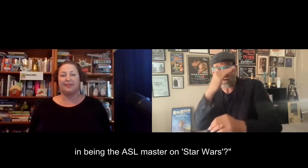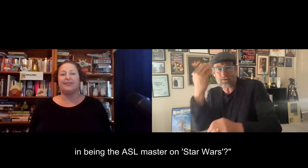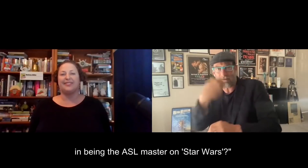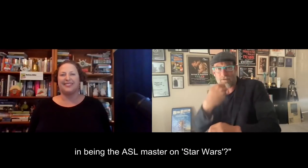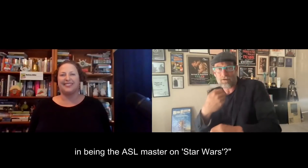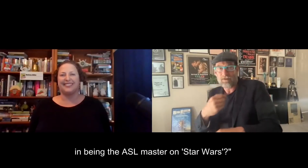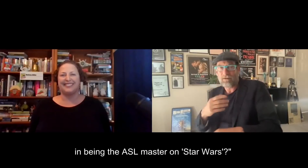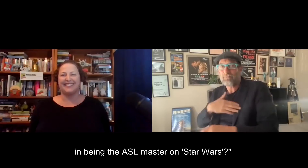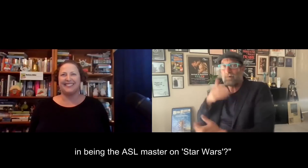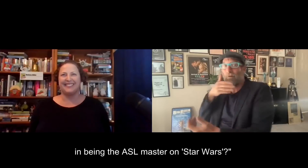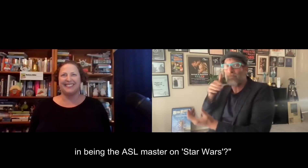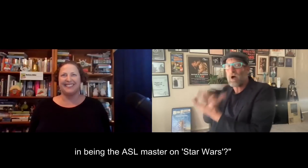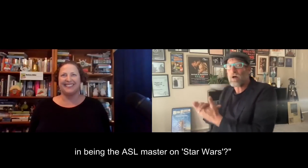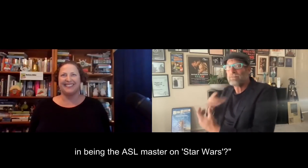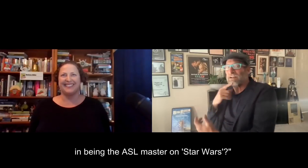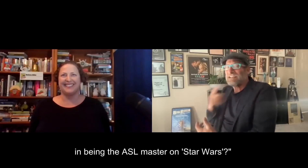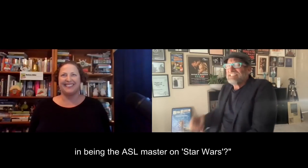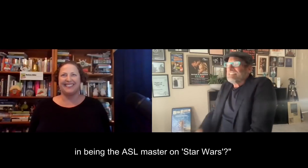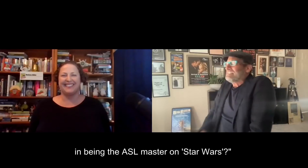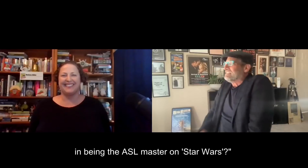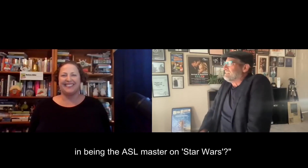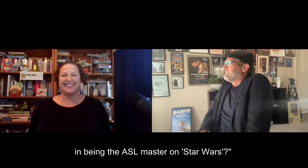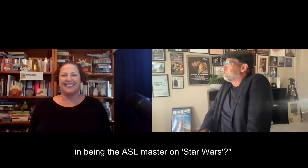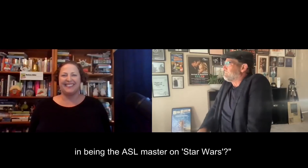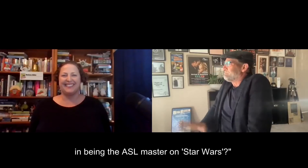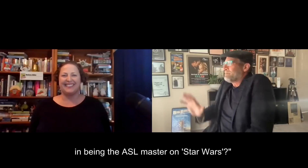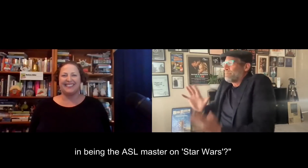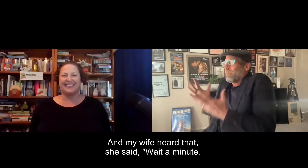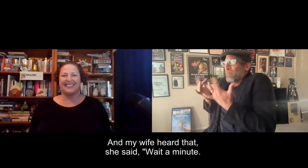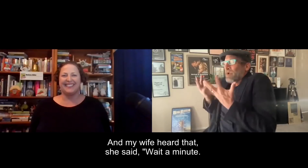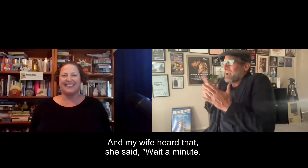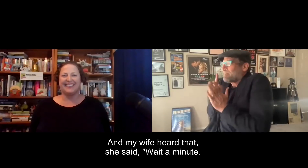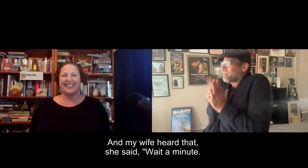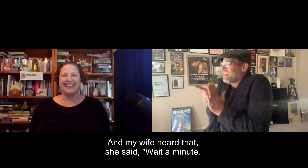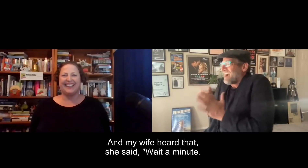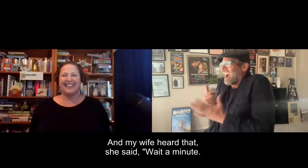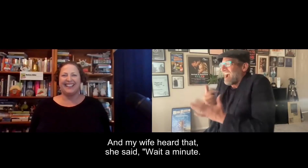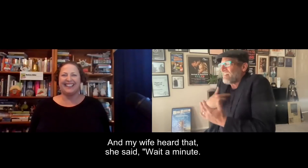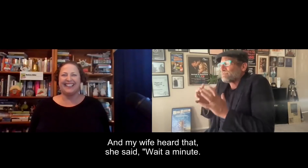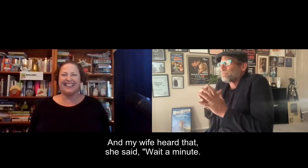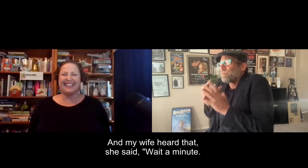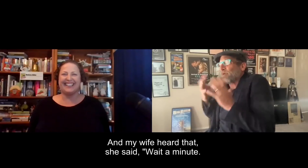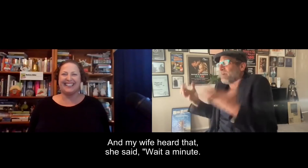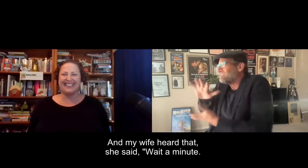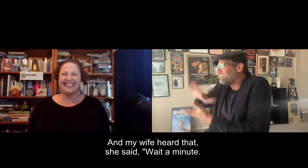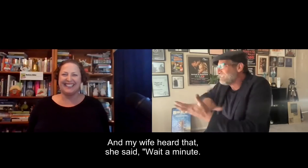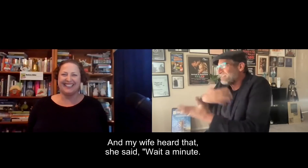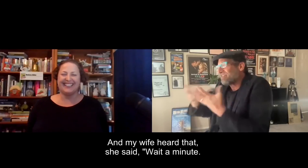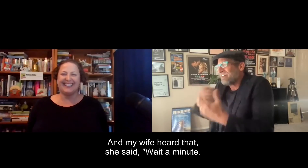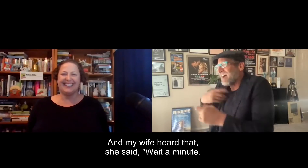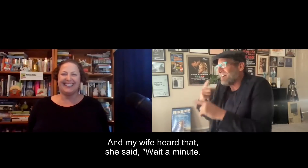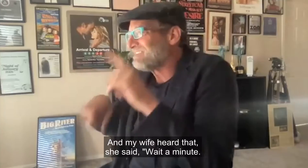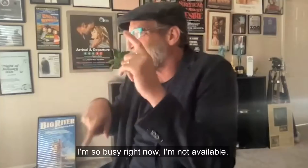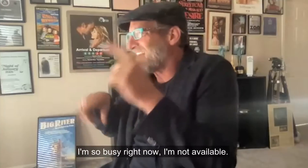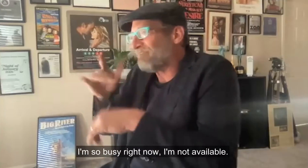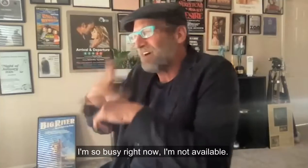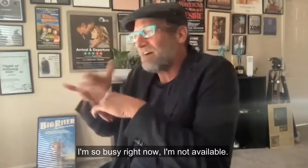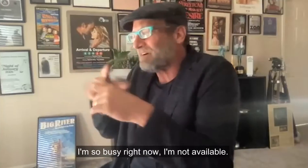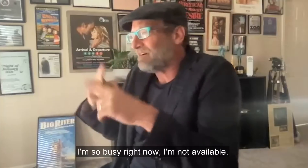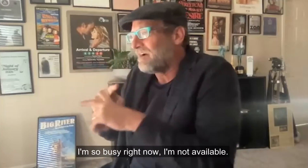ASL master on Star Wars? And my wife heard that. She said, wait a minute. I'm so busy right